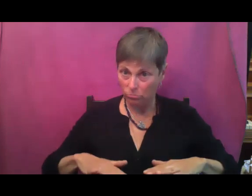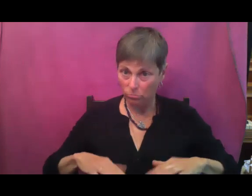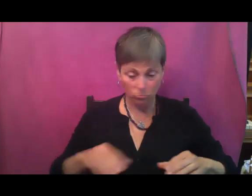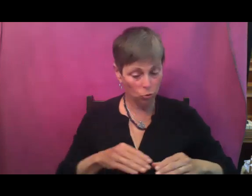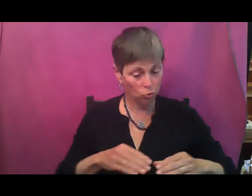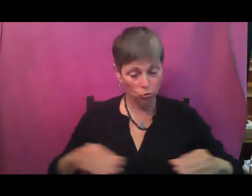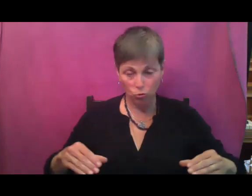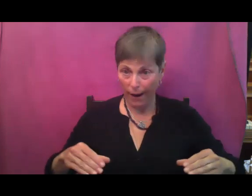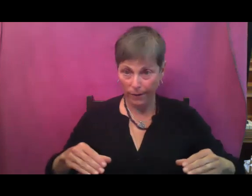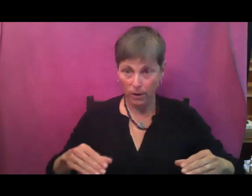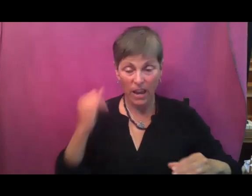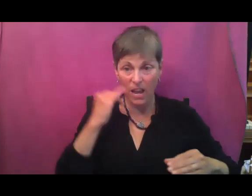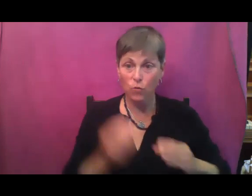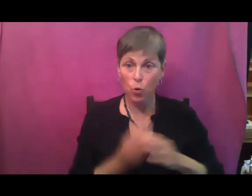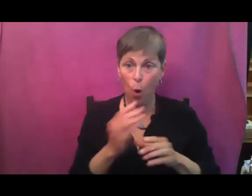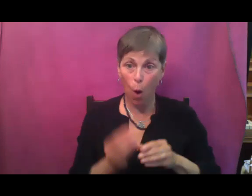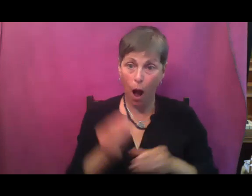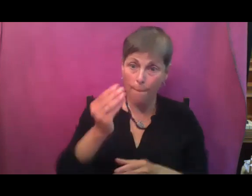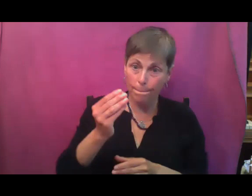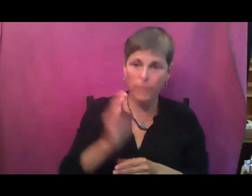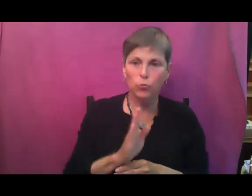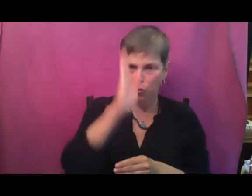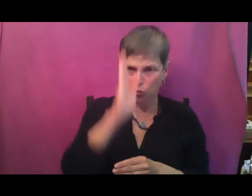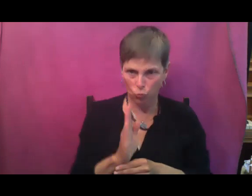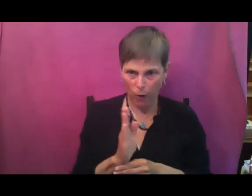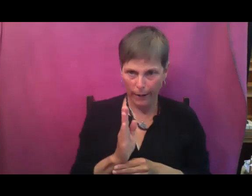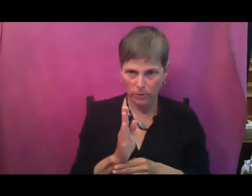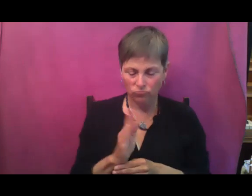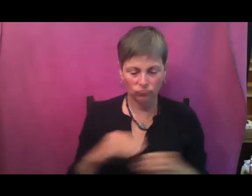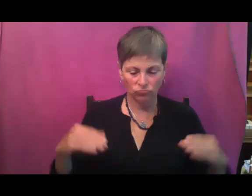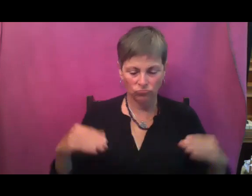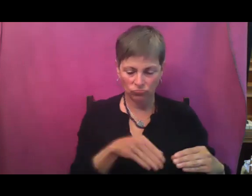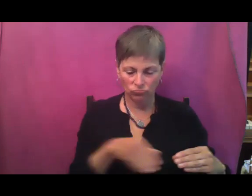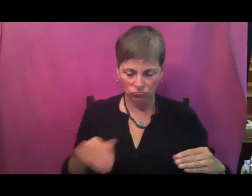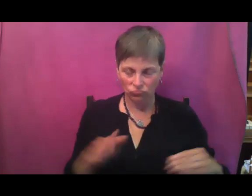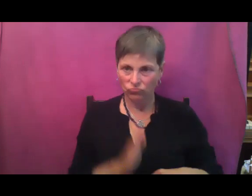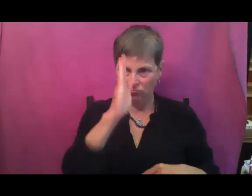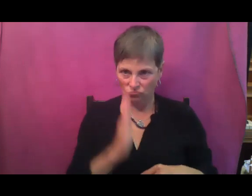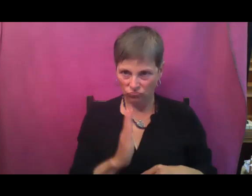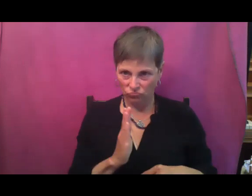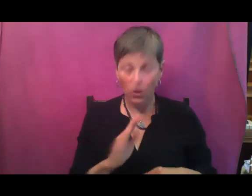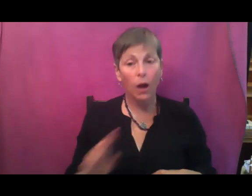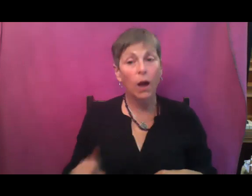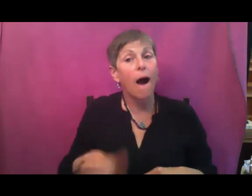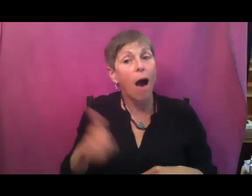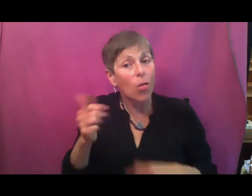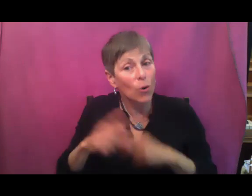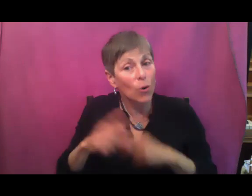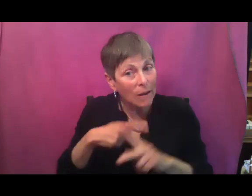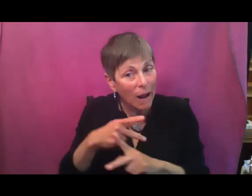straight. But you can see, they're pretty much going to be straight, even on the ground. Other cucumbers, like